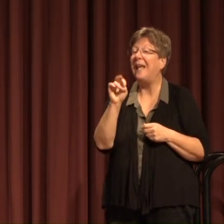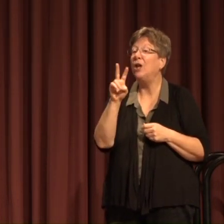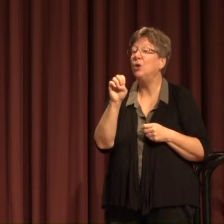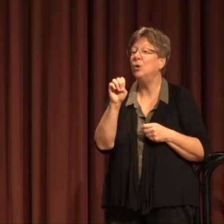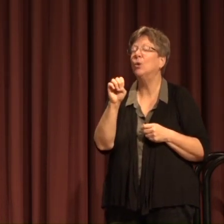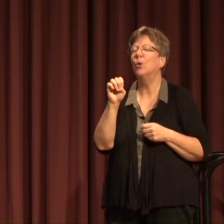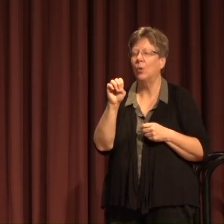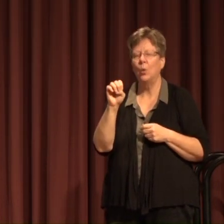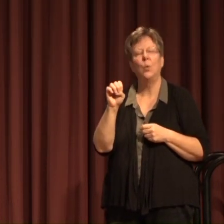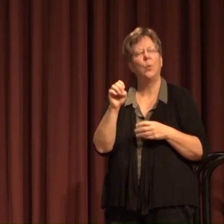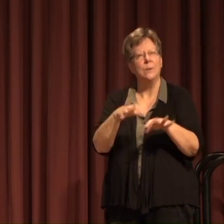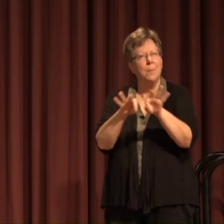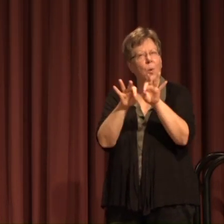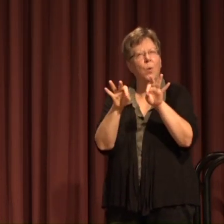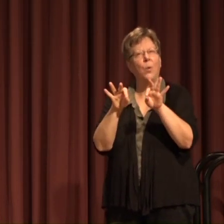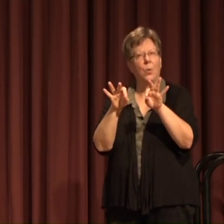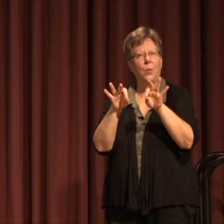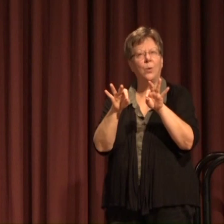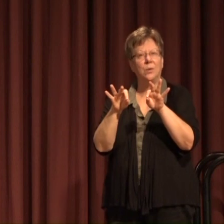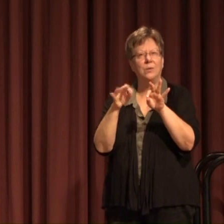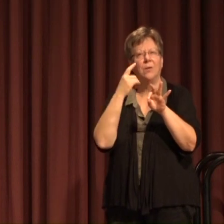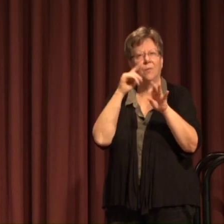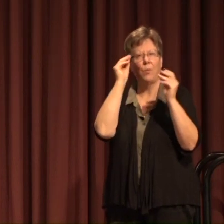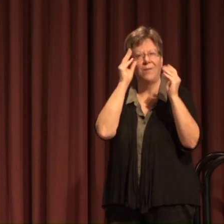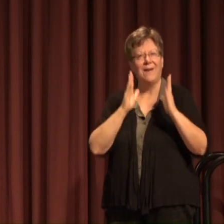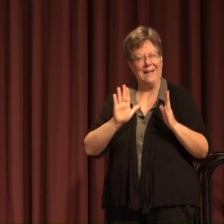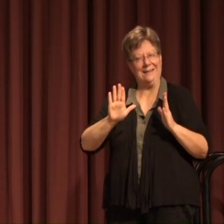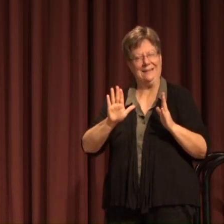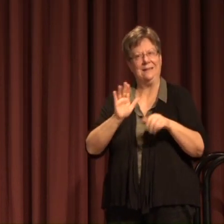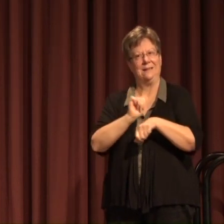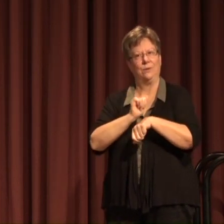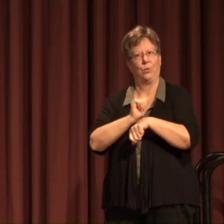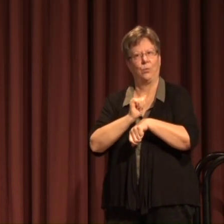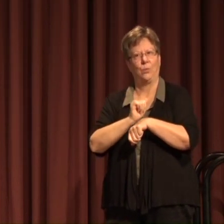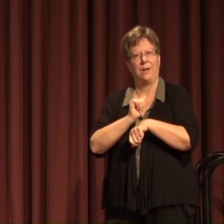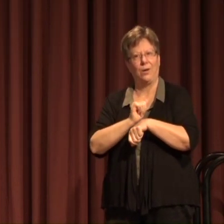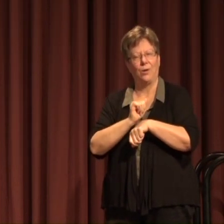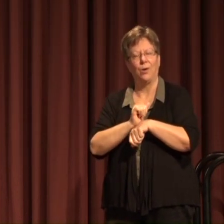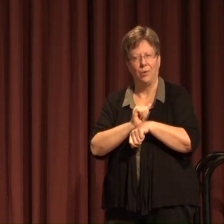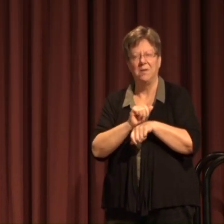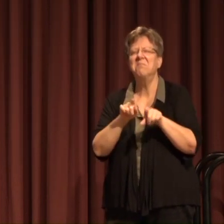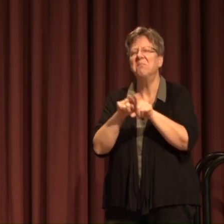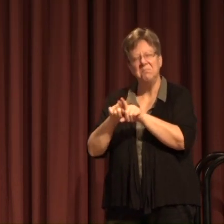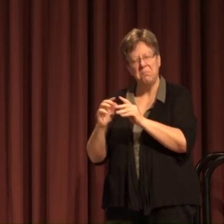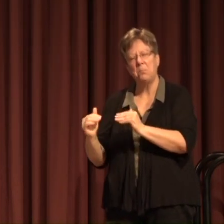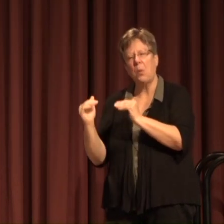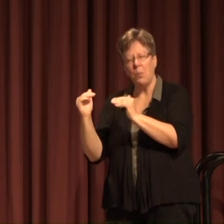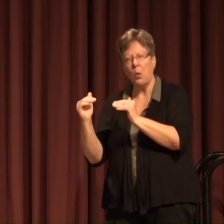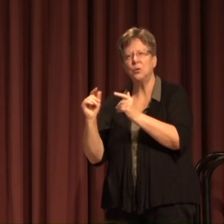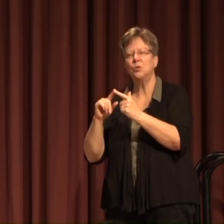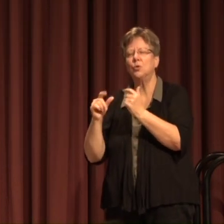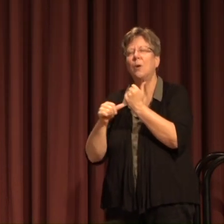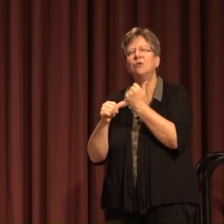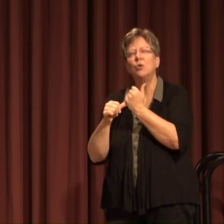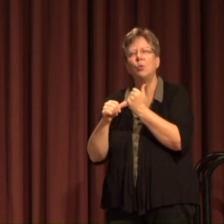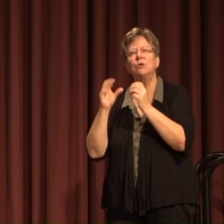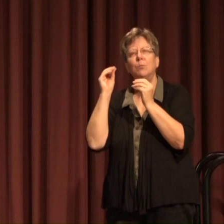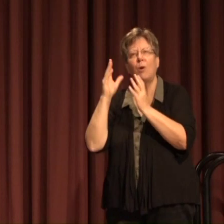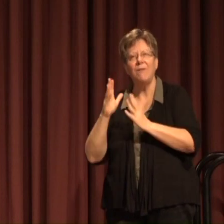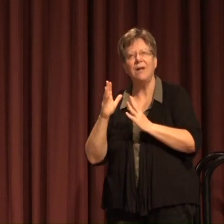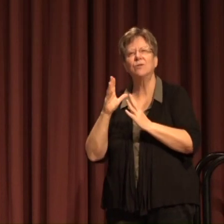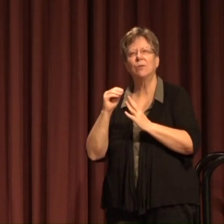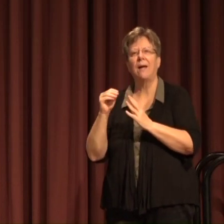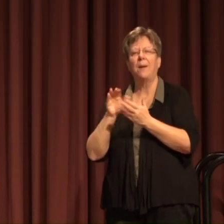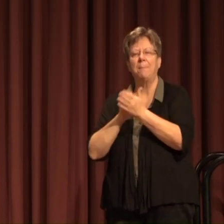significant landmark in a faculty members career as our promotion to associate professor